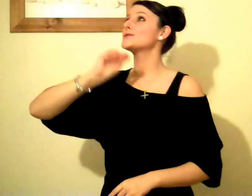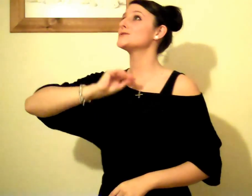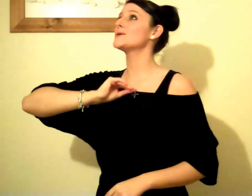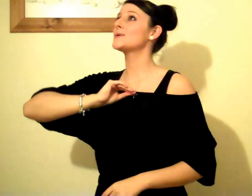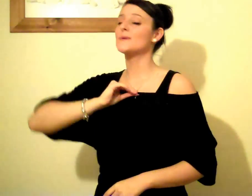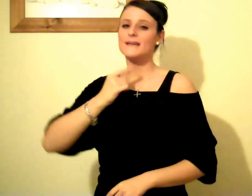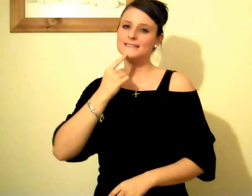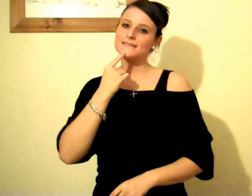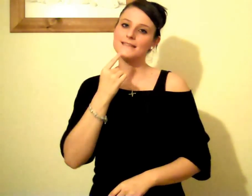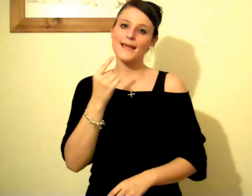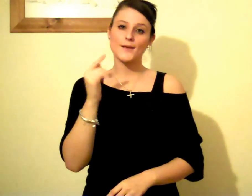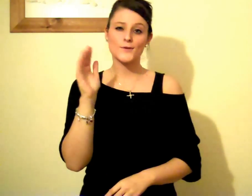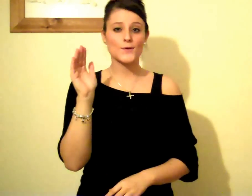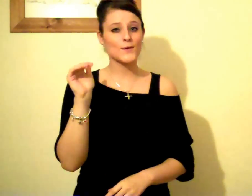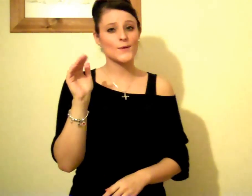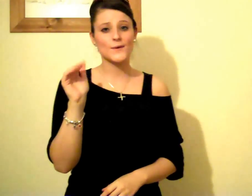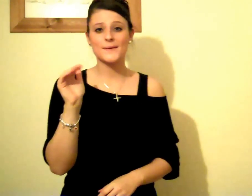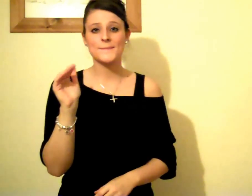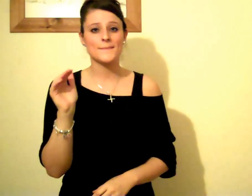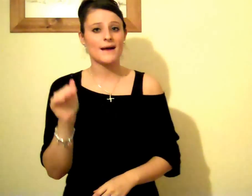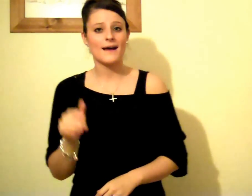that was you saying goodbye